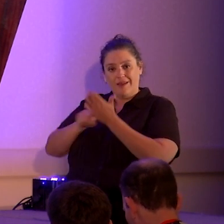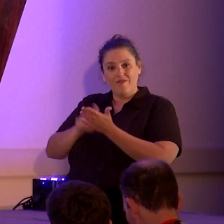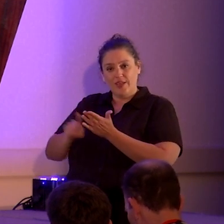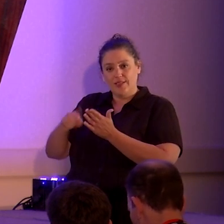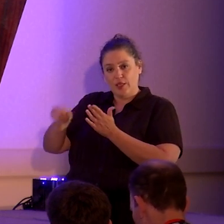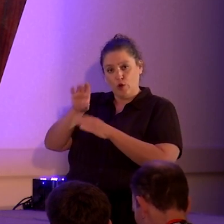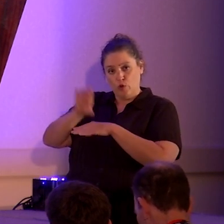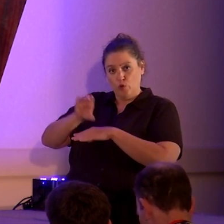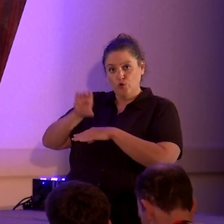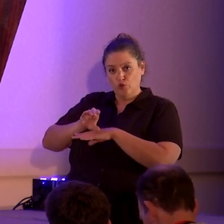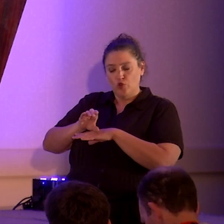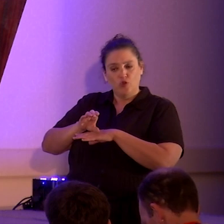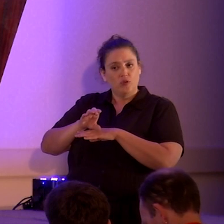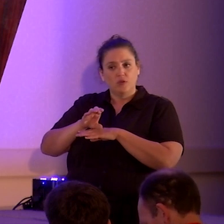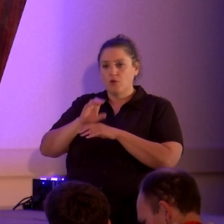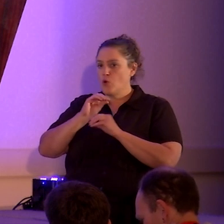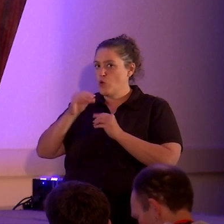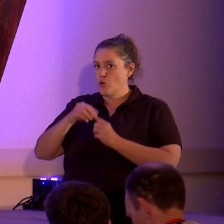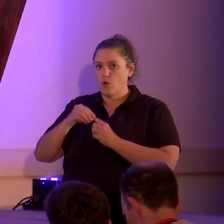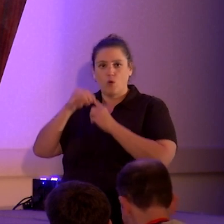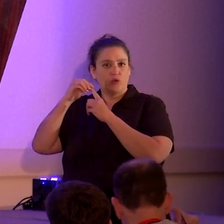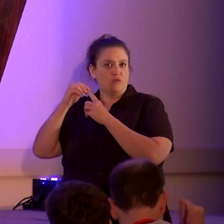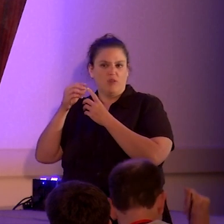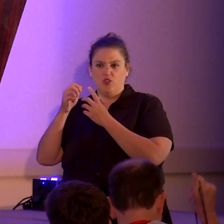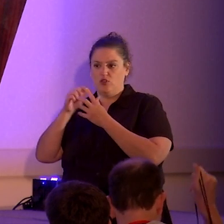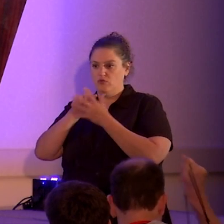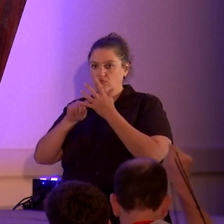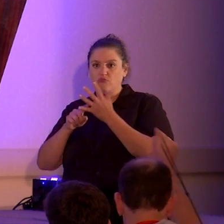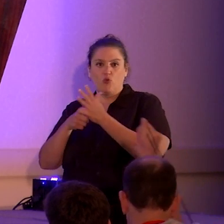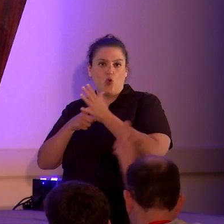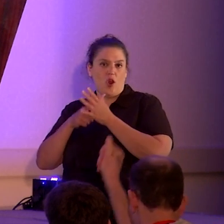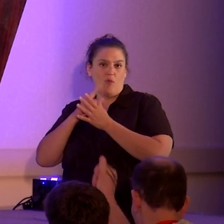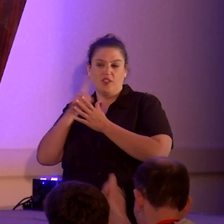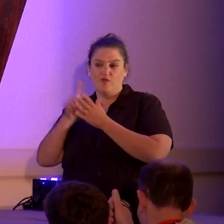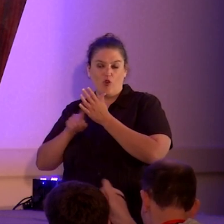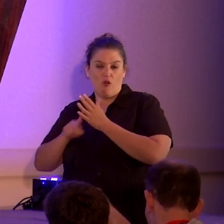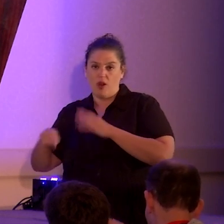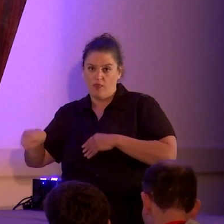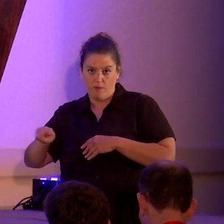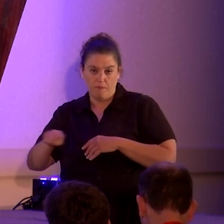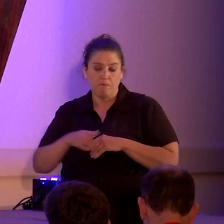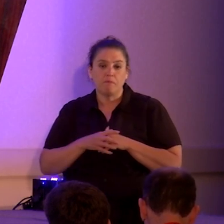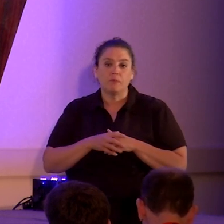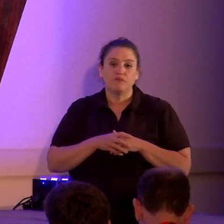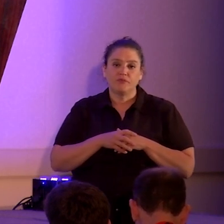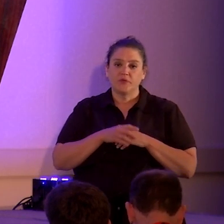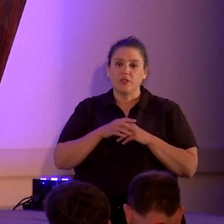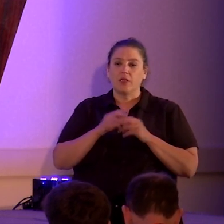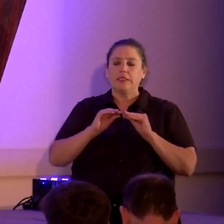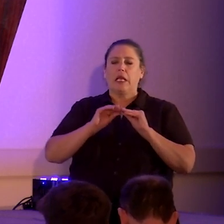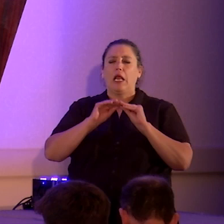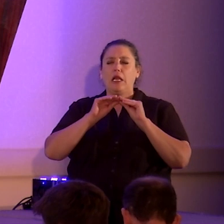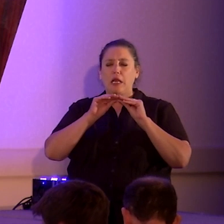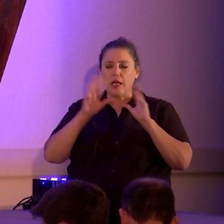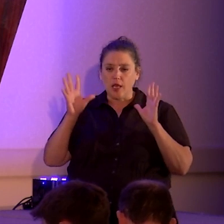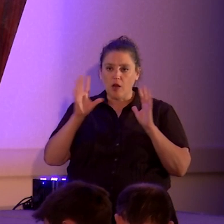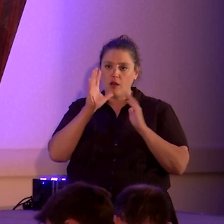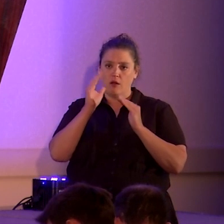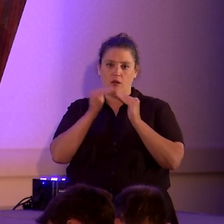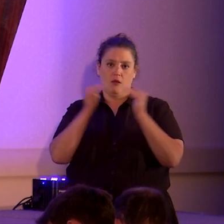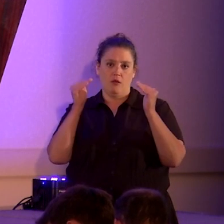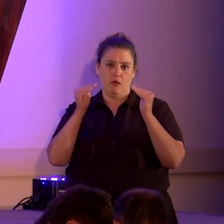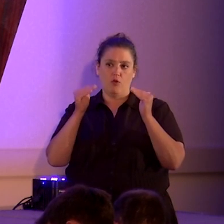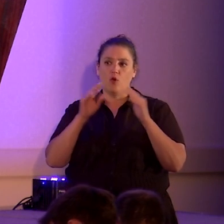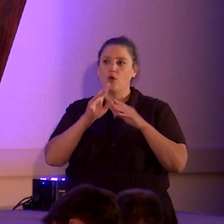No such requirement is required to audit the American Atheists. It's a clear disparate treatment case, a clear establishment of